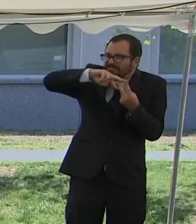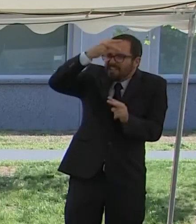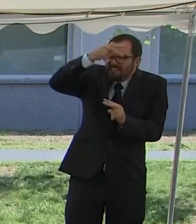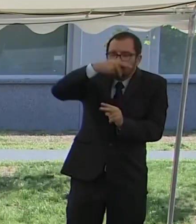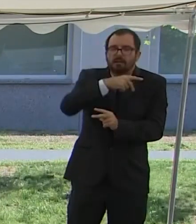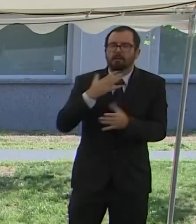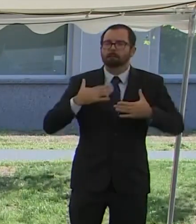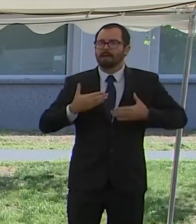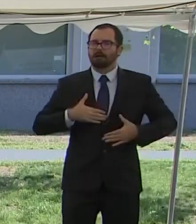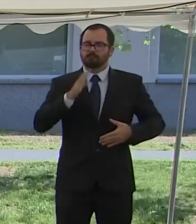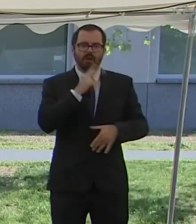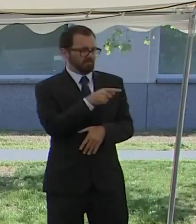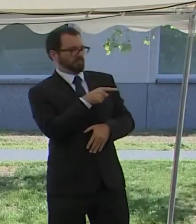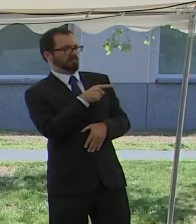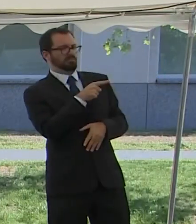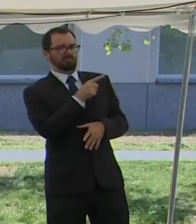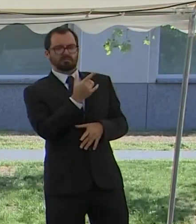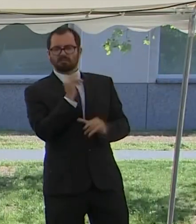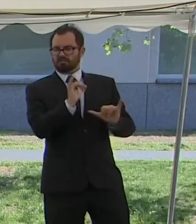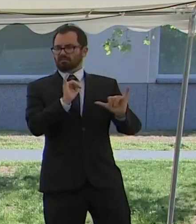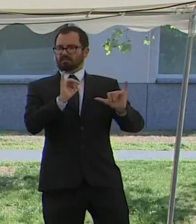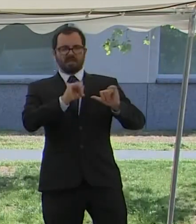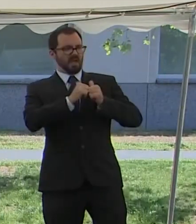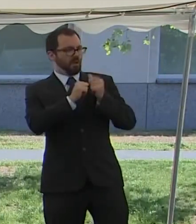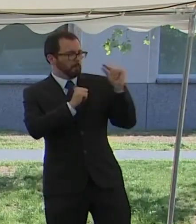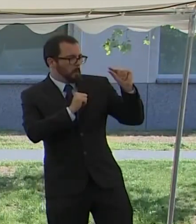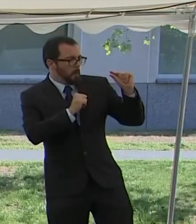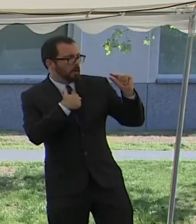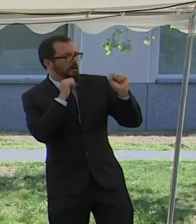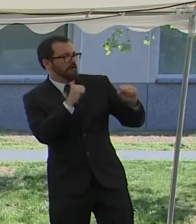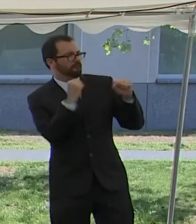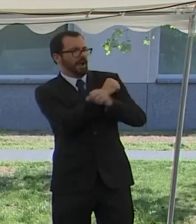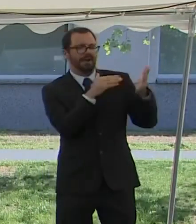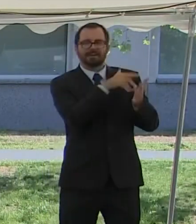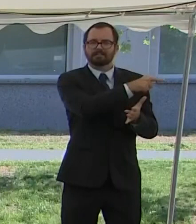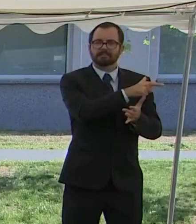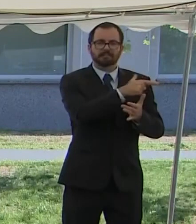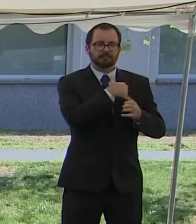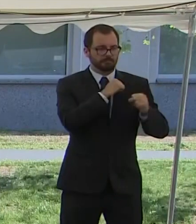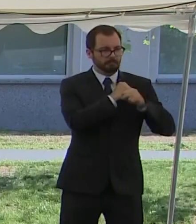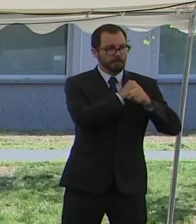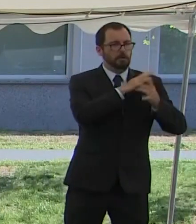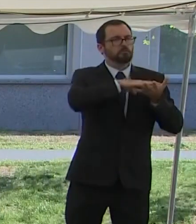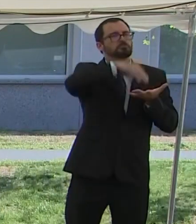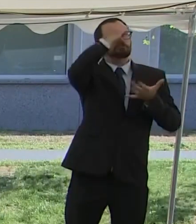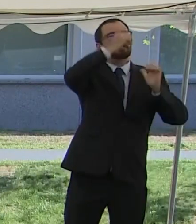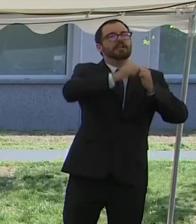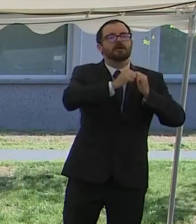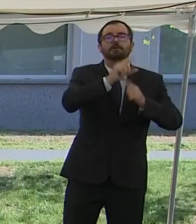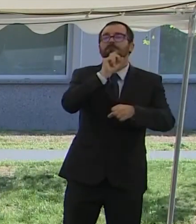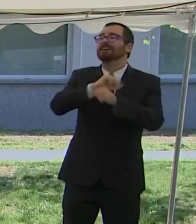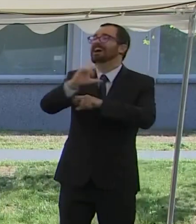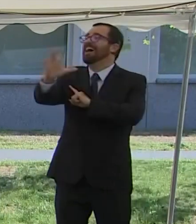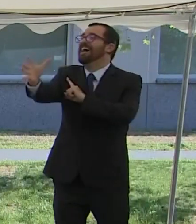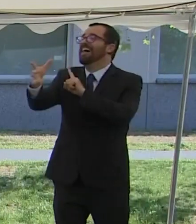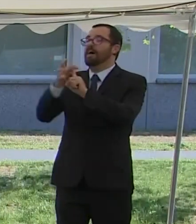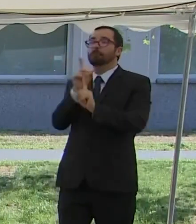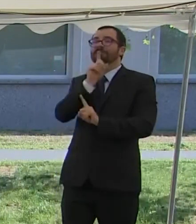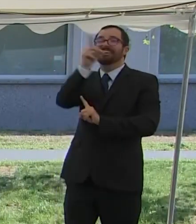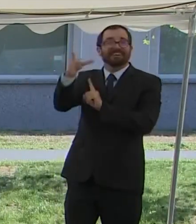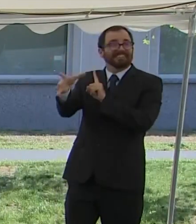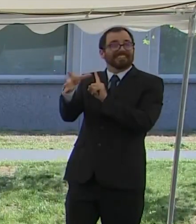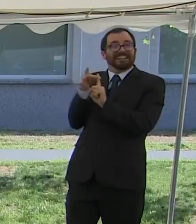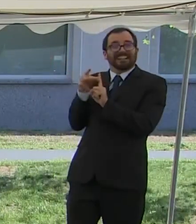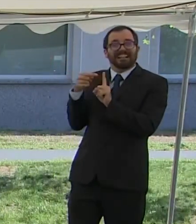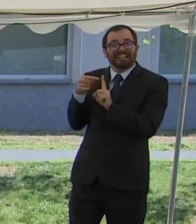protein, which is intended to stimulate an immune response. We make that mRNA right here in Andover